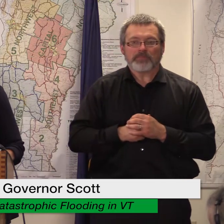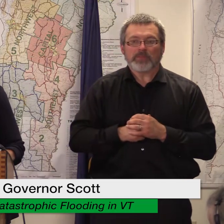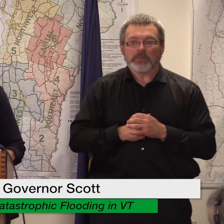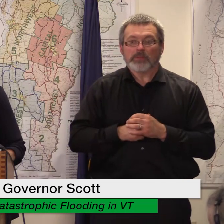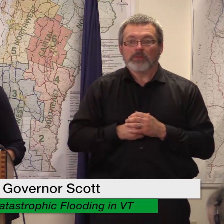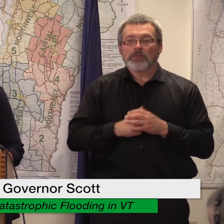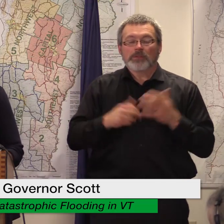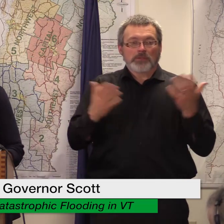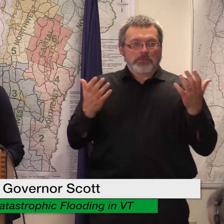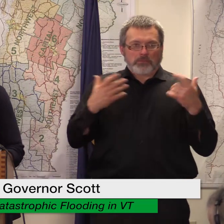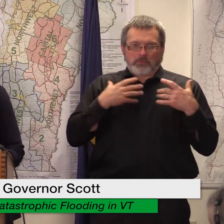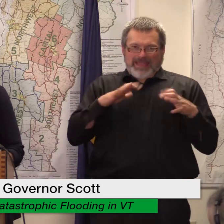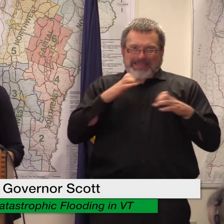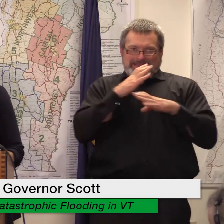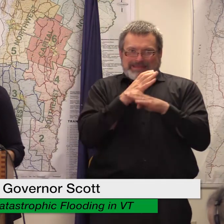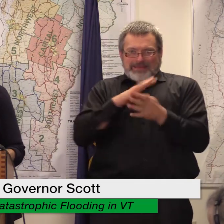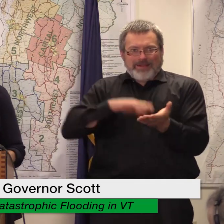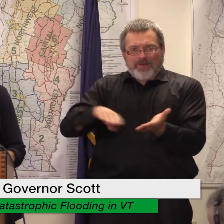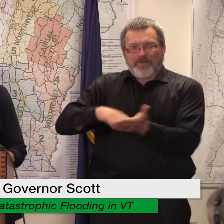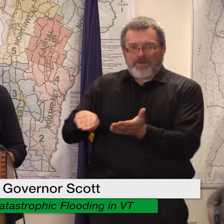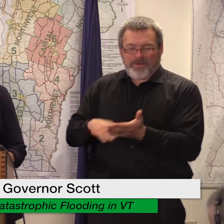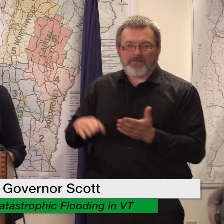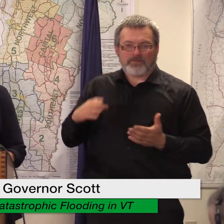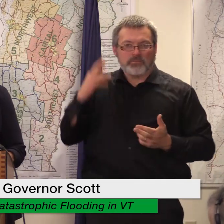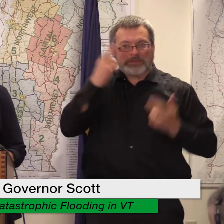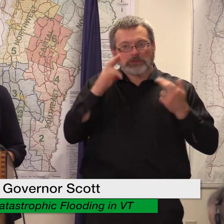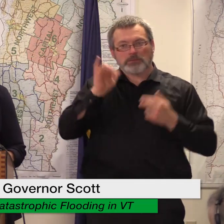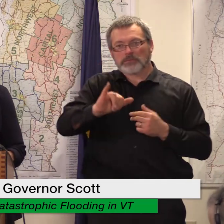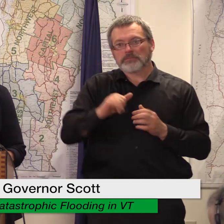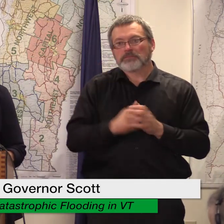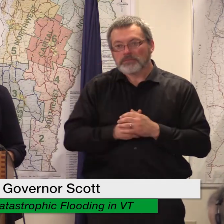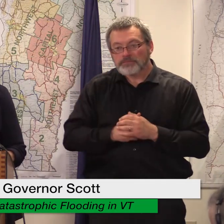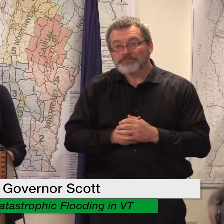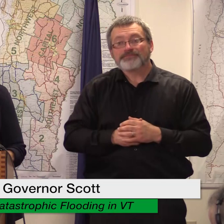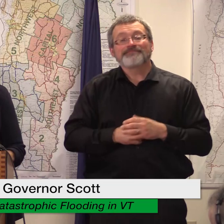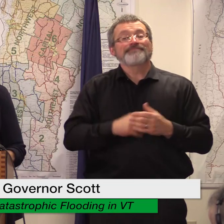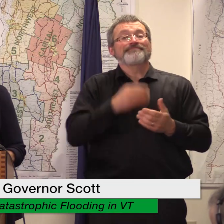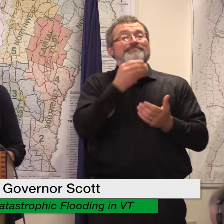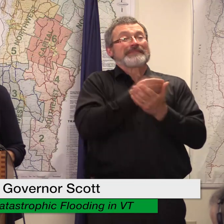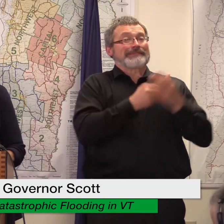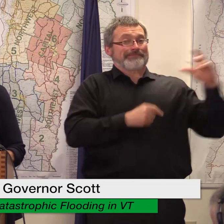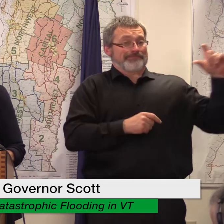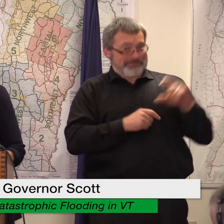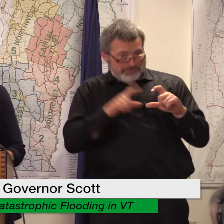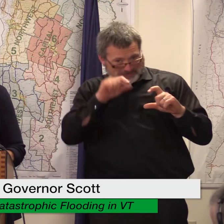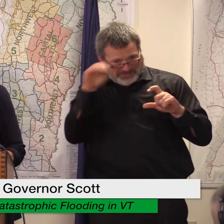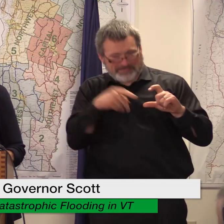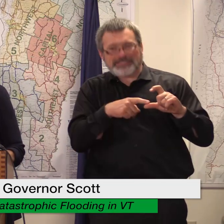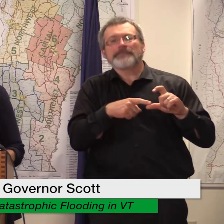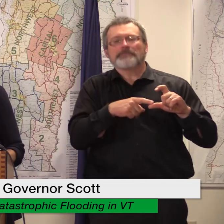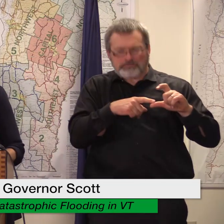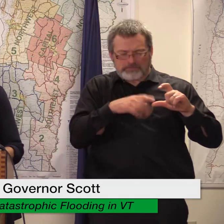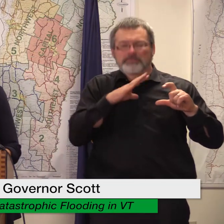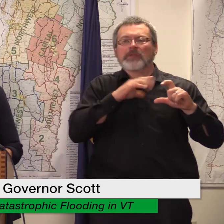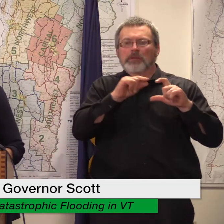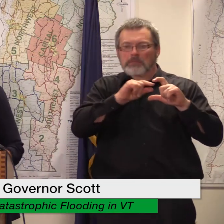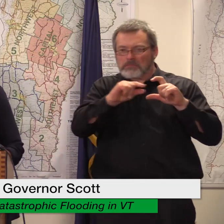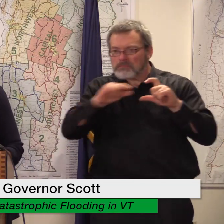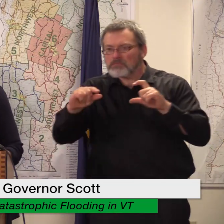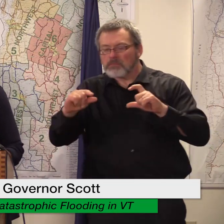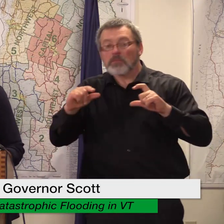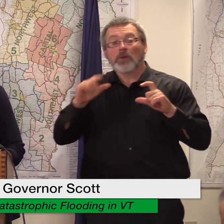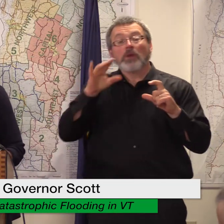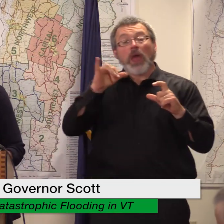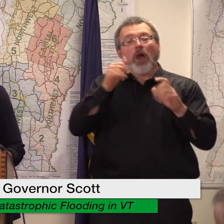of the 20 million dollars we will set aside a million dollars for agriculture and the agency of agriculture will be working